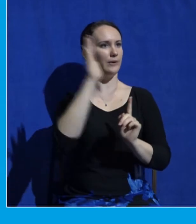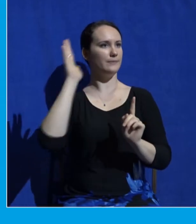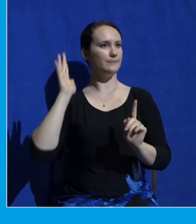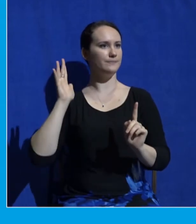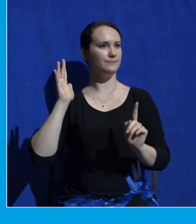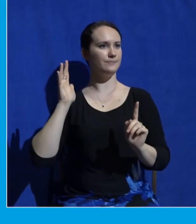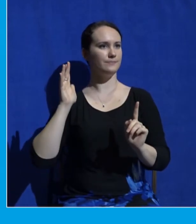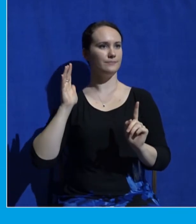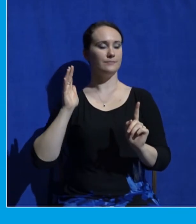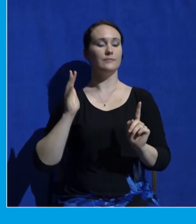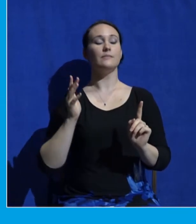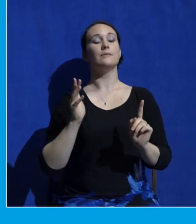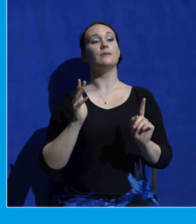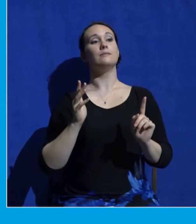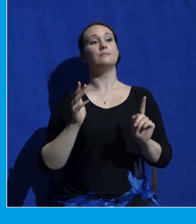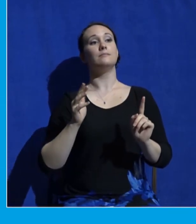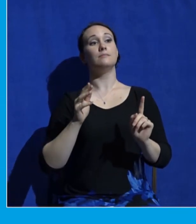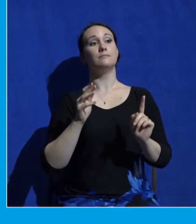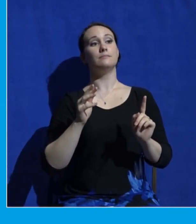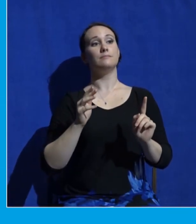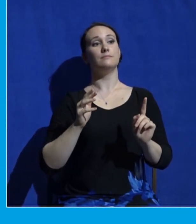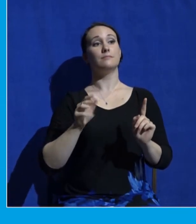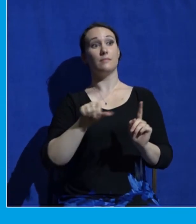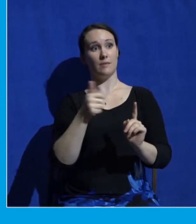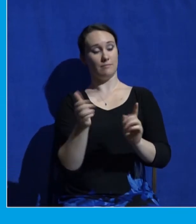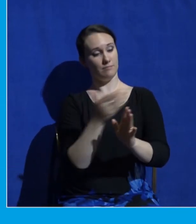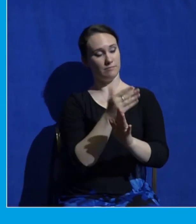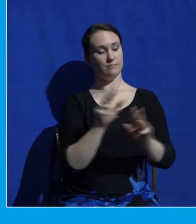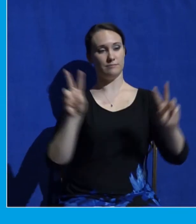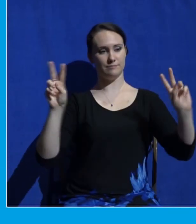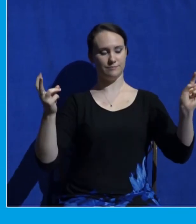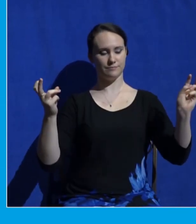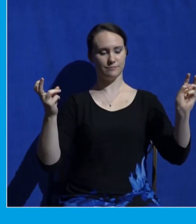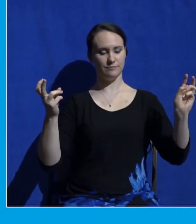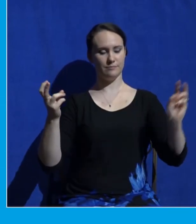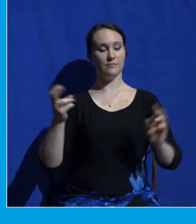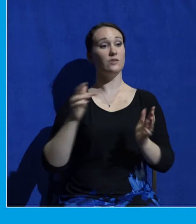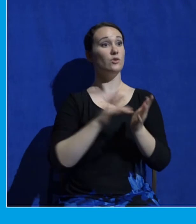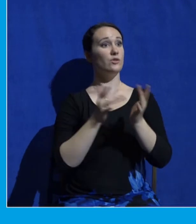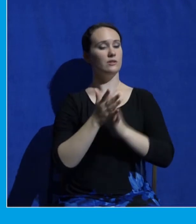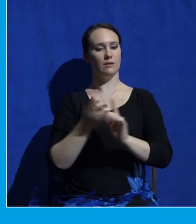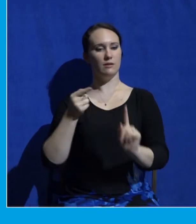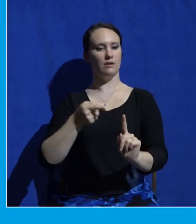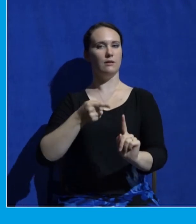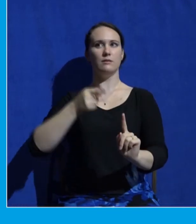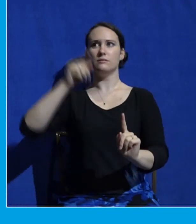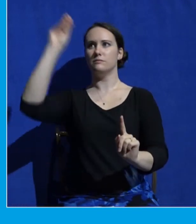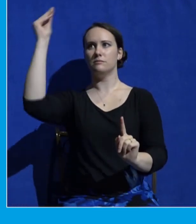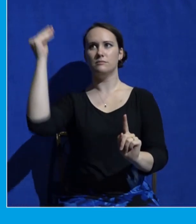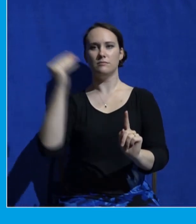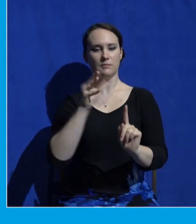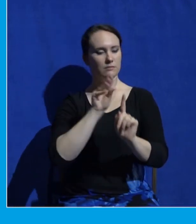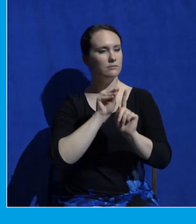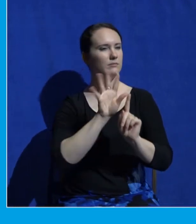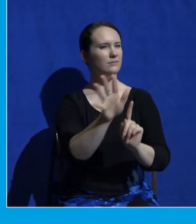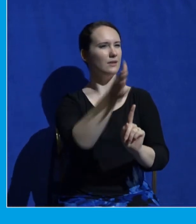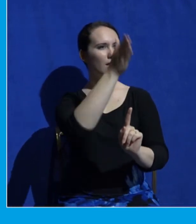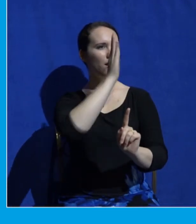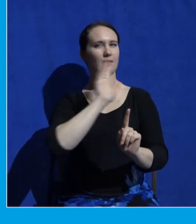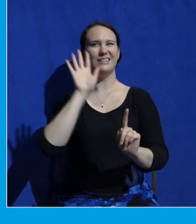Jesus, he says, he is the radiance of the glory of God, the exact imprint of his nature. He upholds